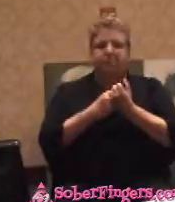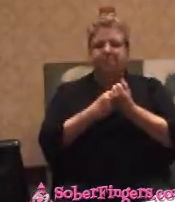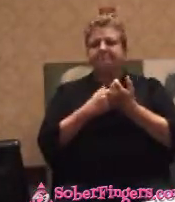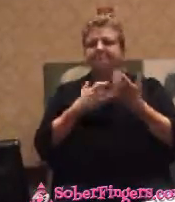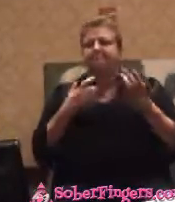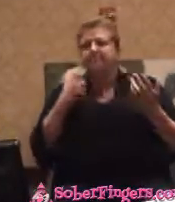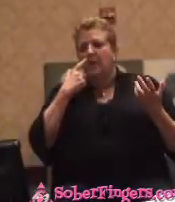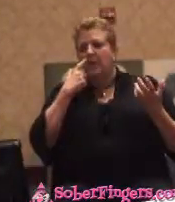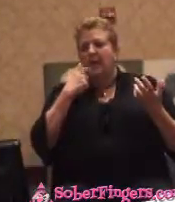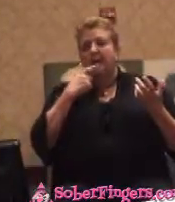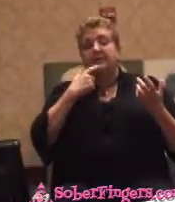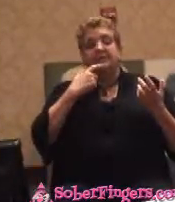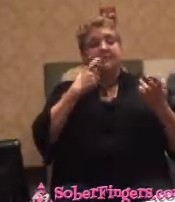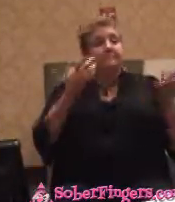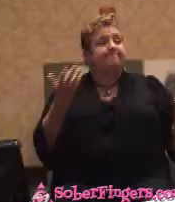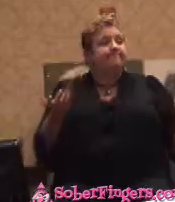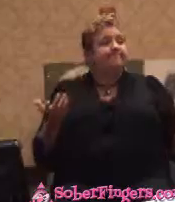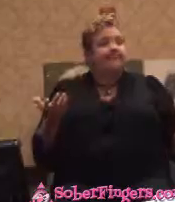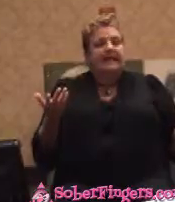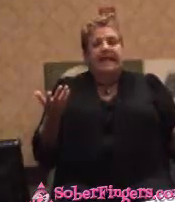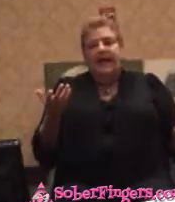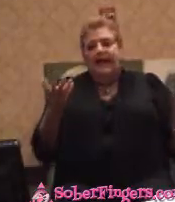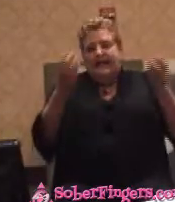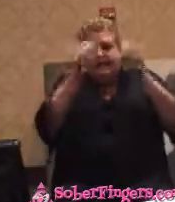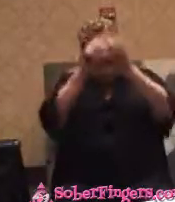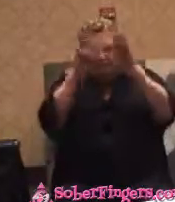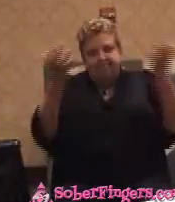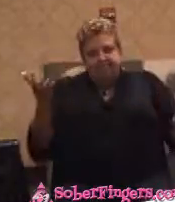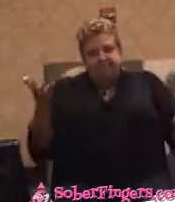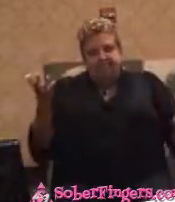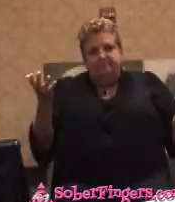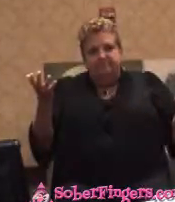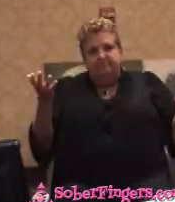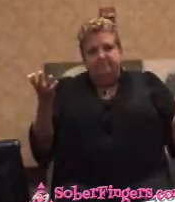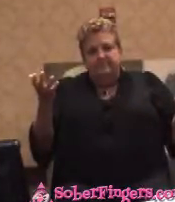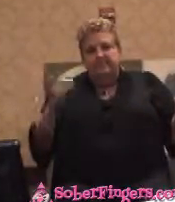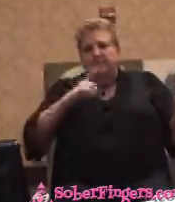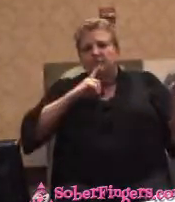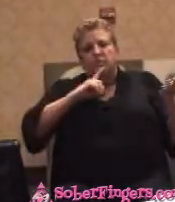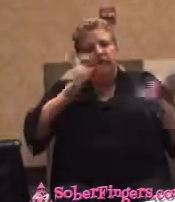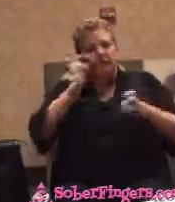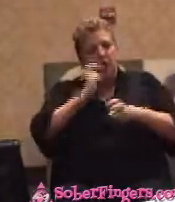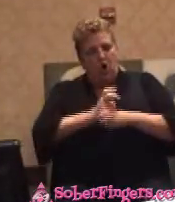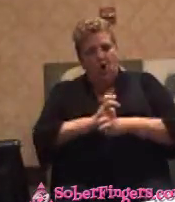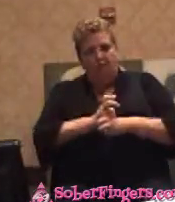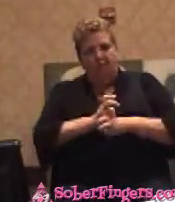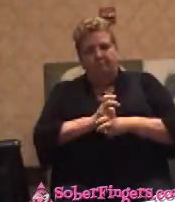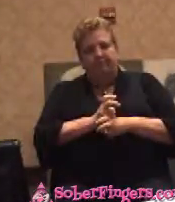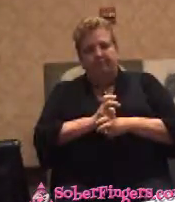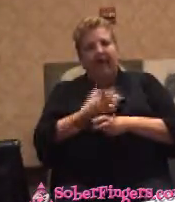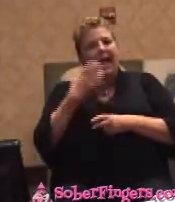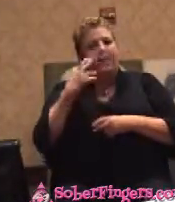And she said, folks, I don't know whether you know or not that this is going to be really hard on me. I don't know whether I'll make it this time or not.